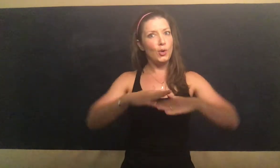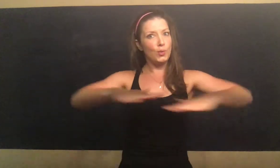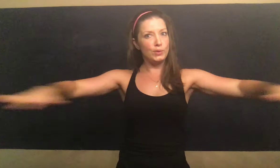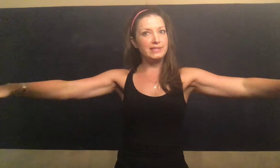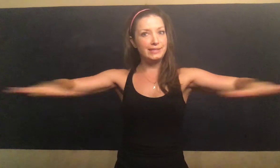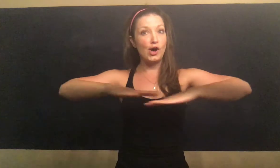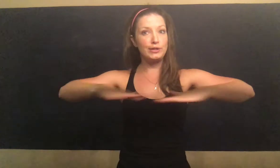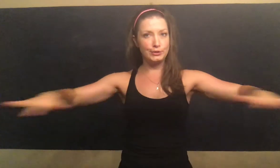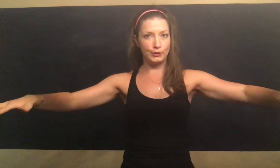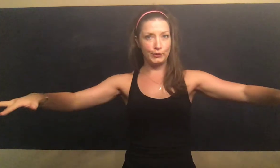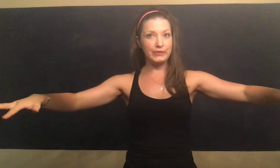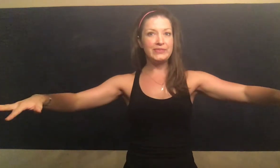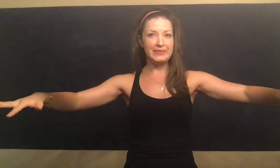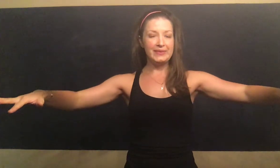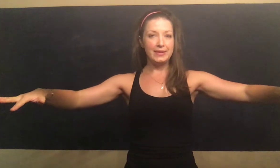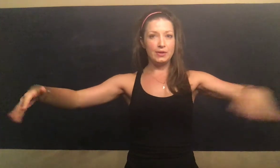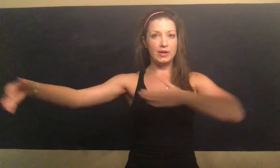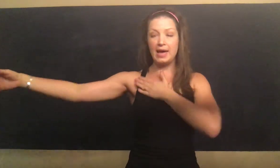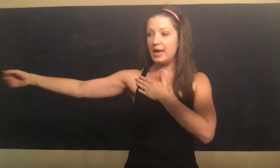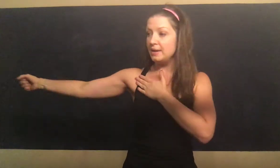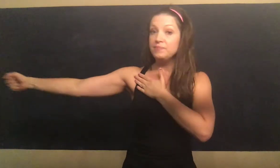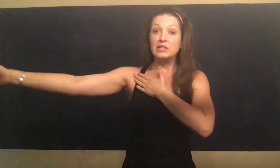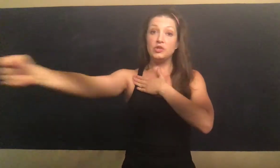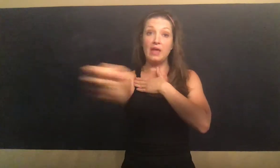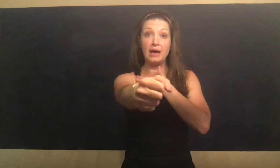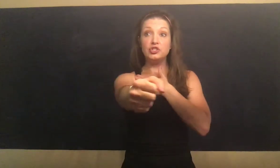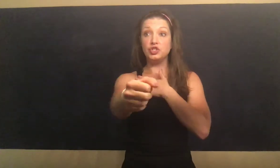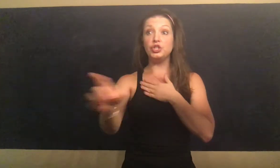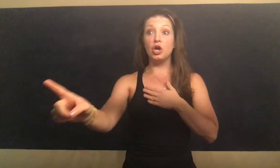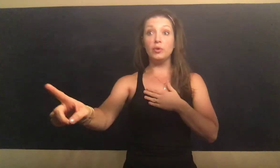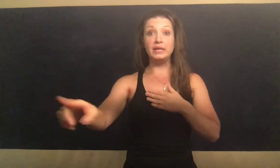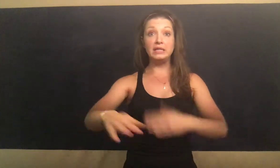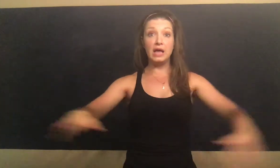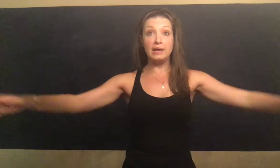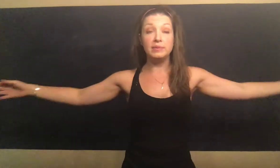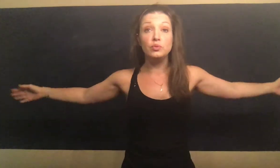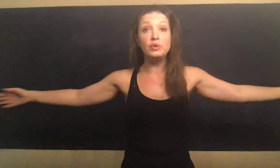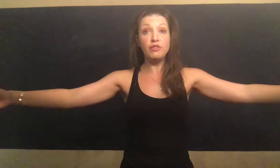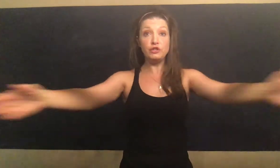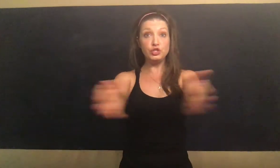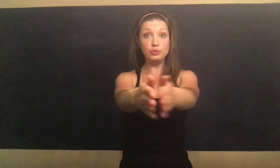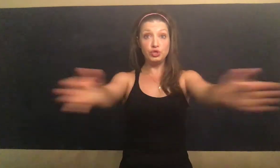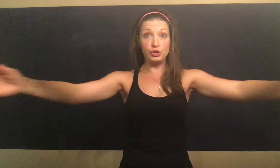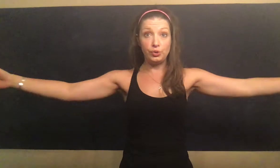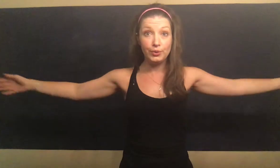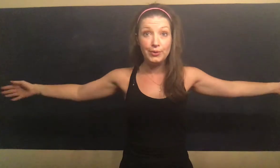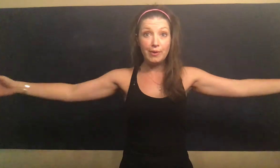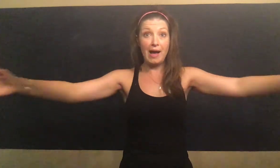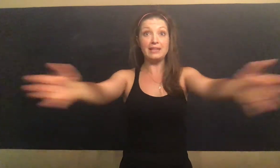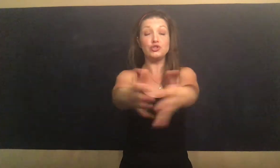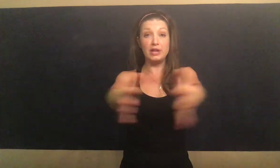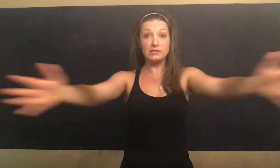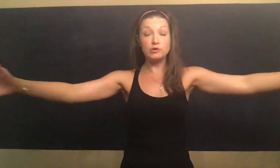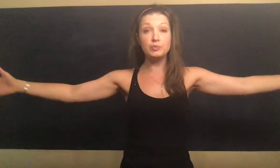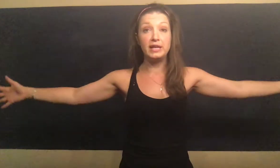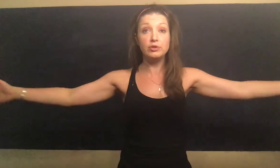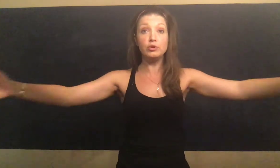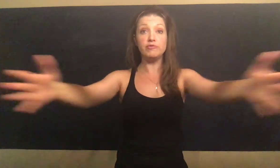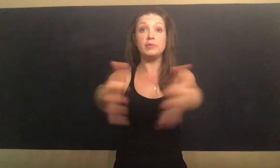horizontal, okay? So that should go in alignment with the tutu, right? Transverse planar movement. We